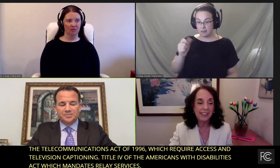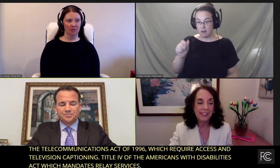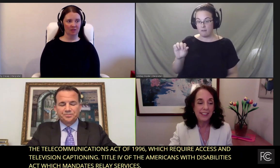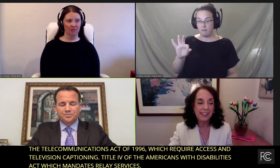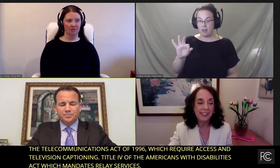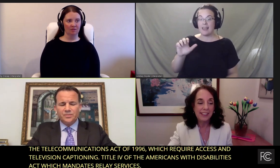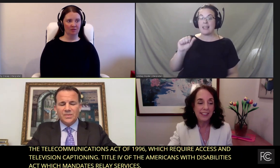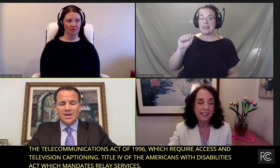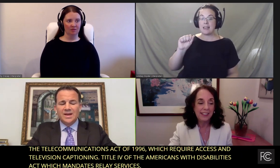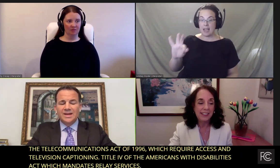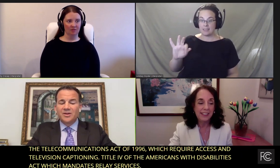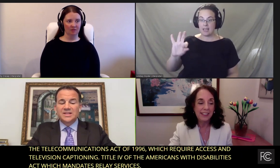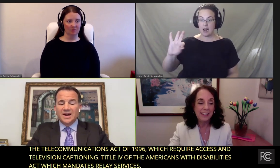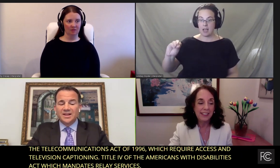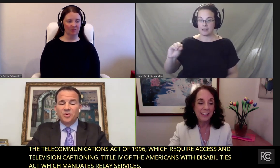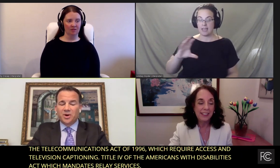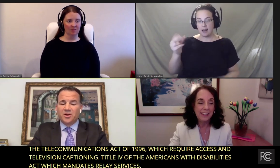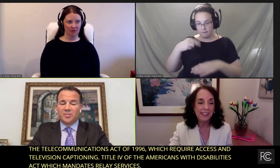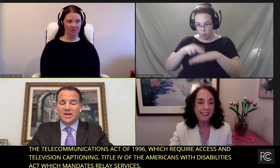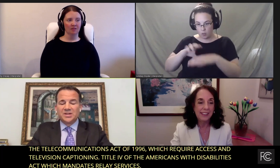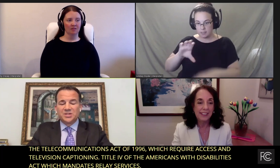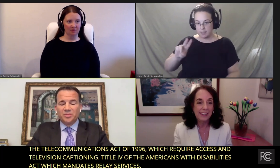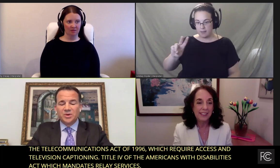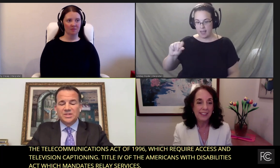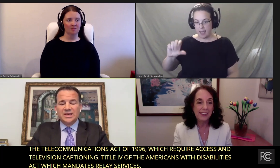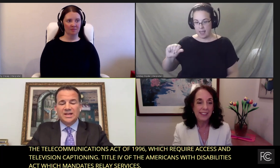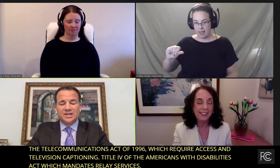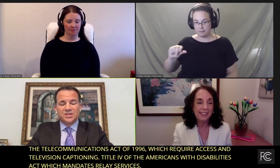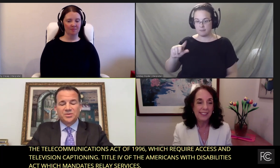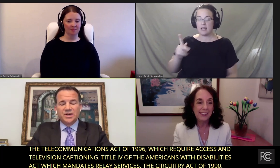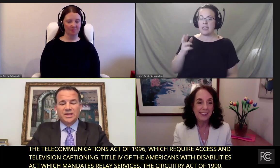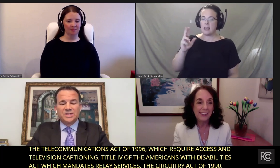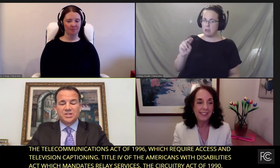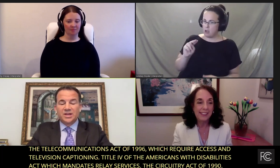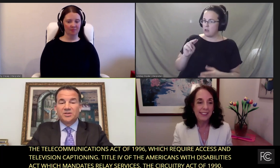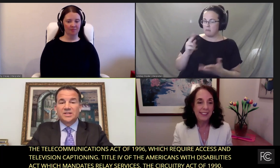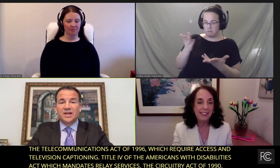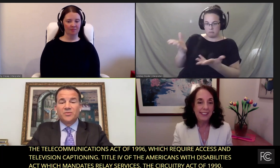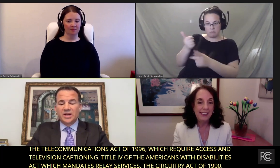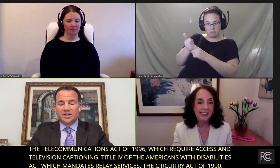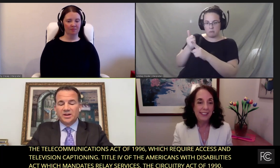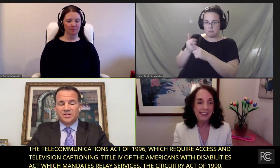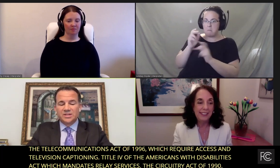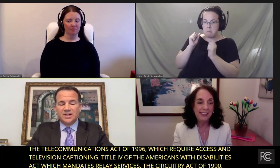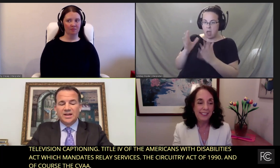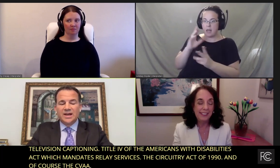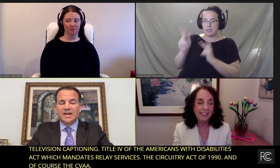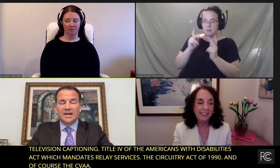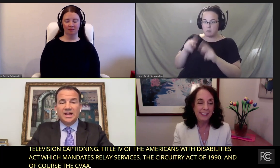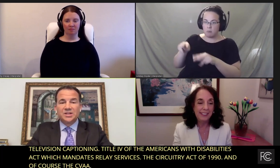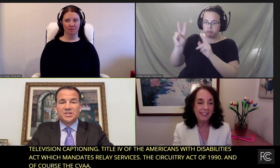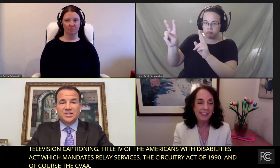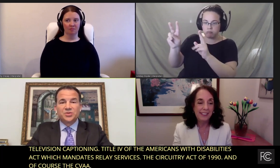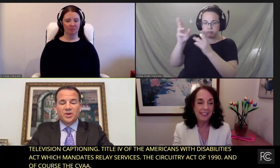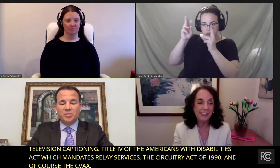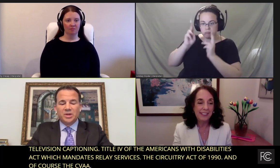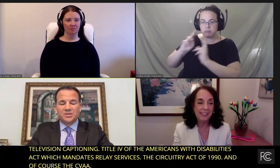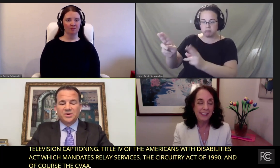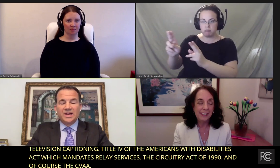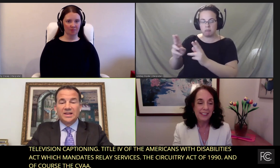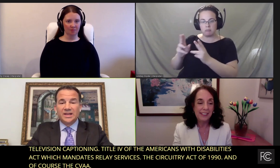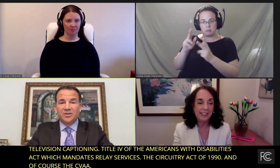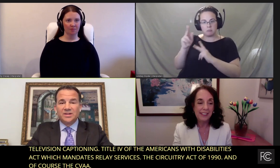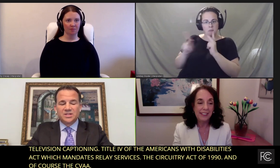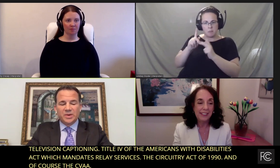CVAA. Karen is highly regarded by consumers industry legislators and regulators and acknowledged as a